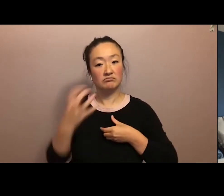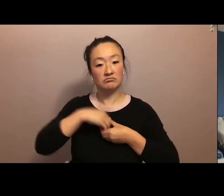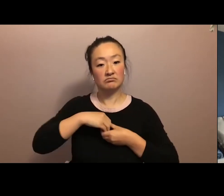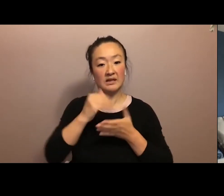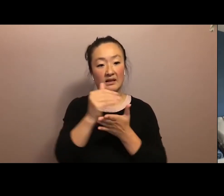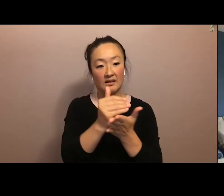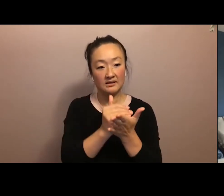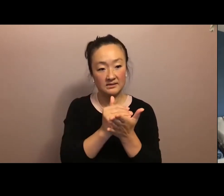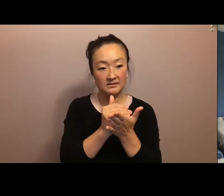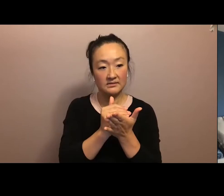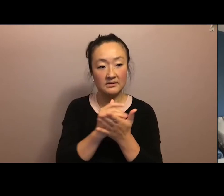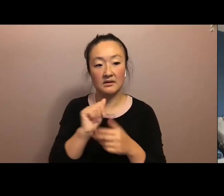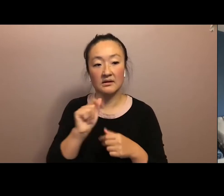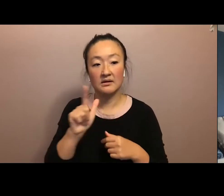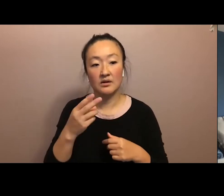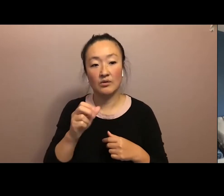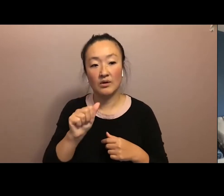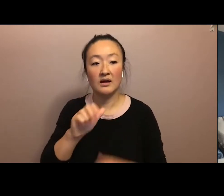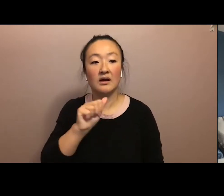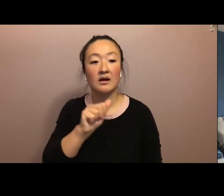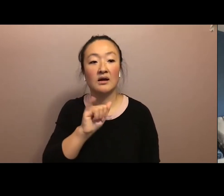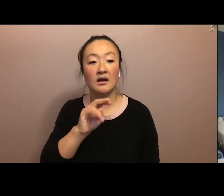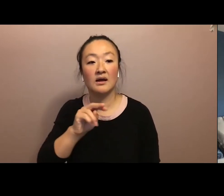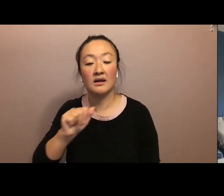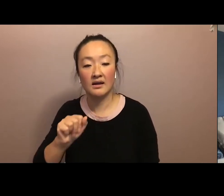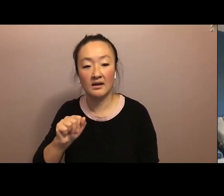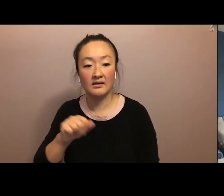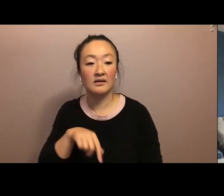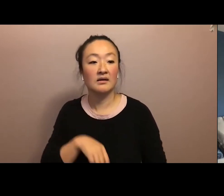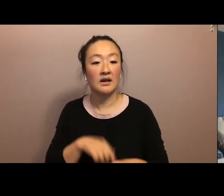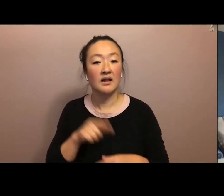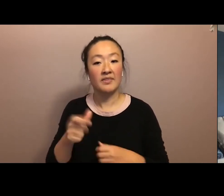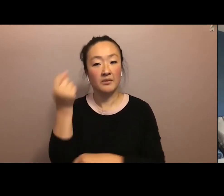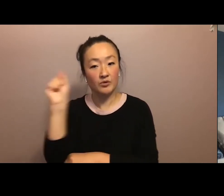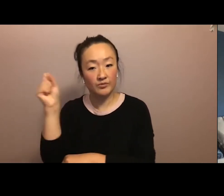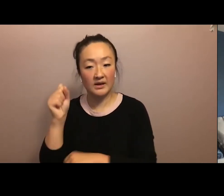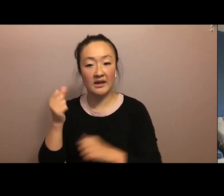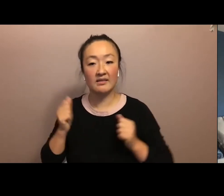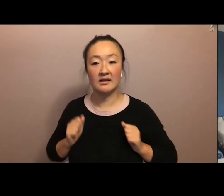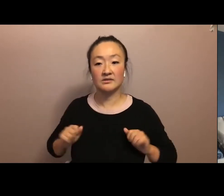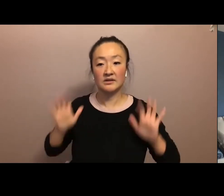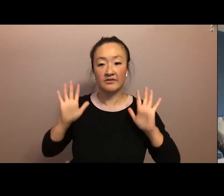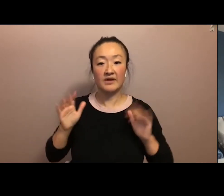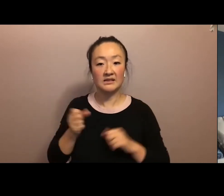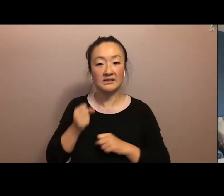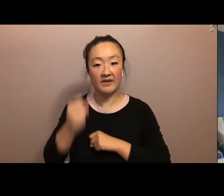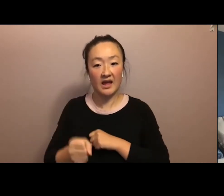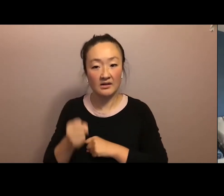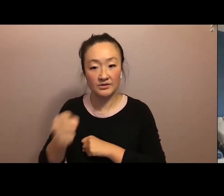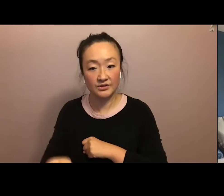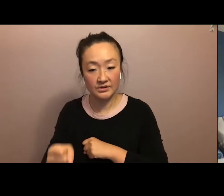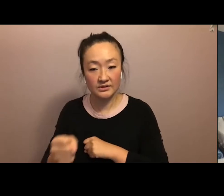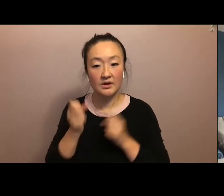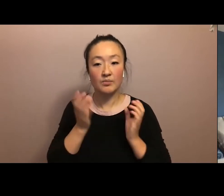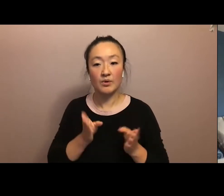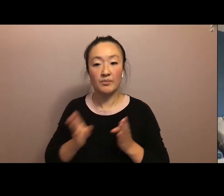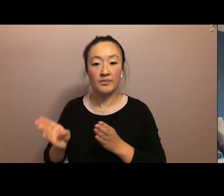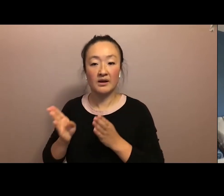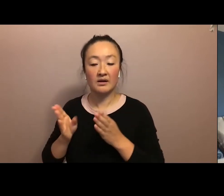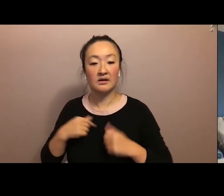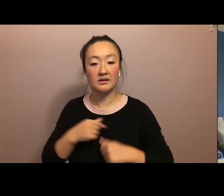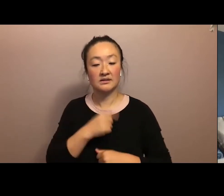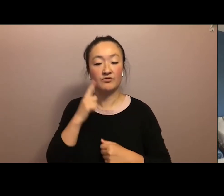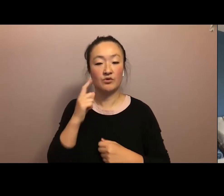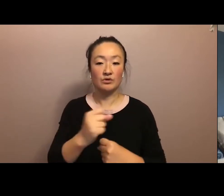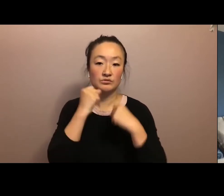pilina to their home communities. This movement and the sacrifice of our elders prepared us for such a strong and